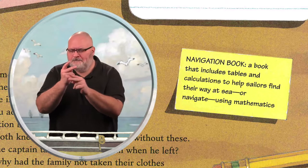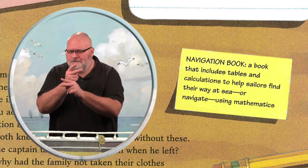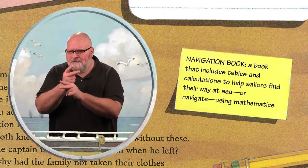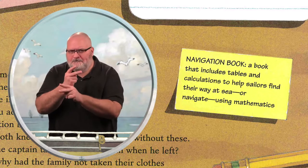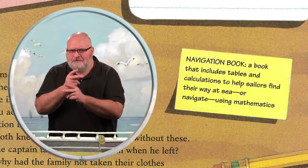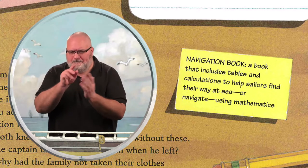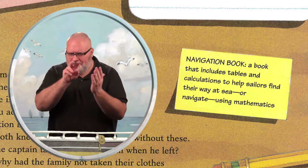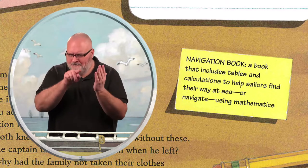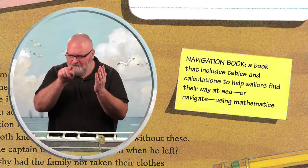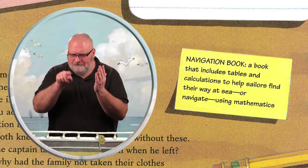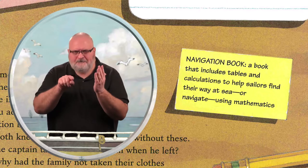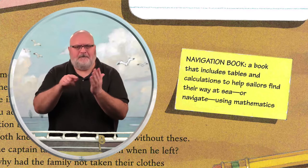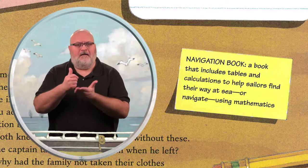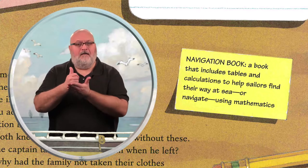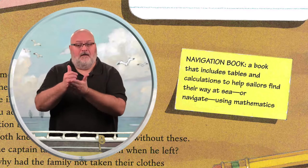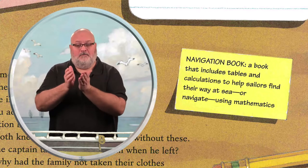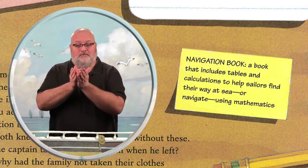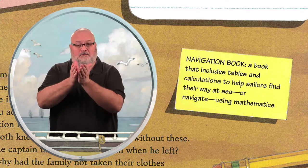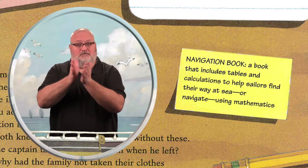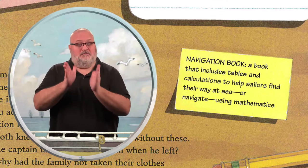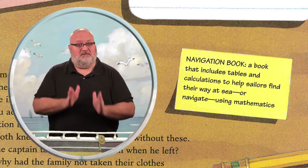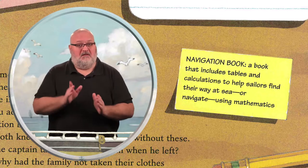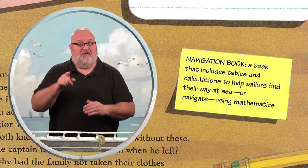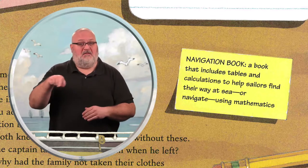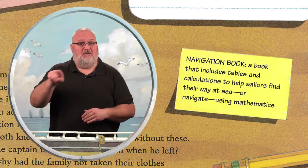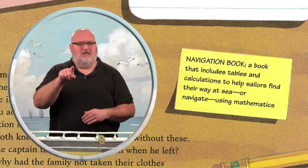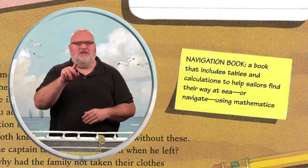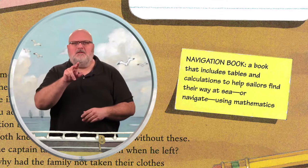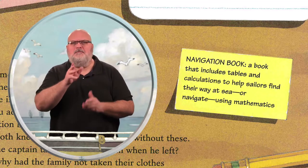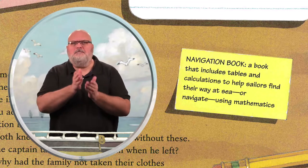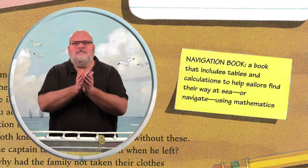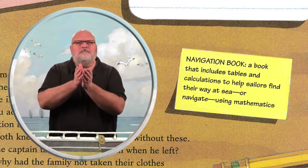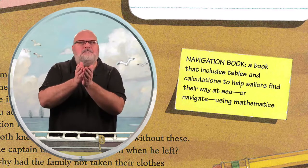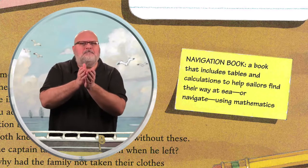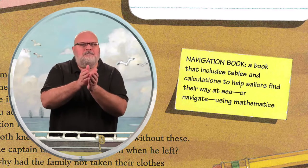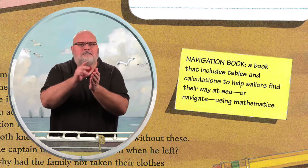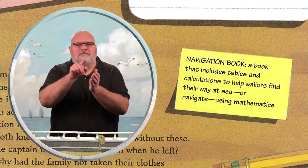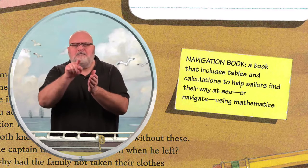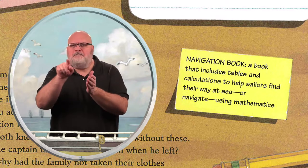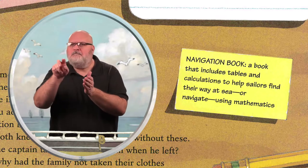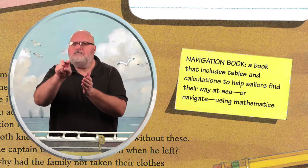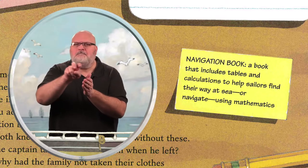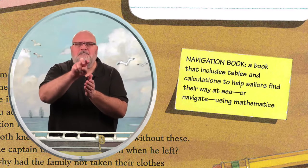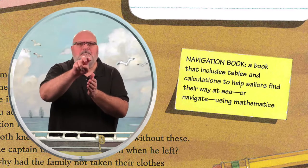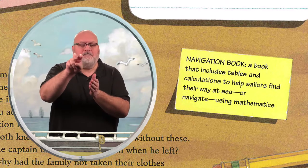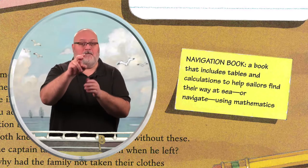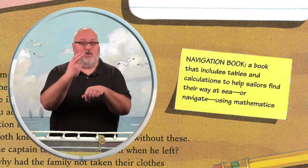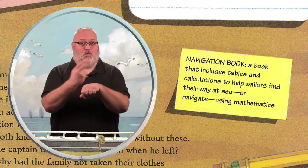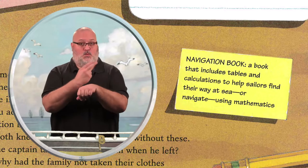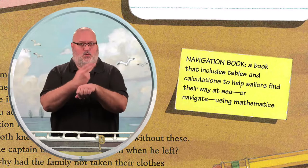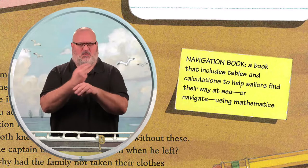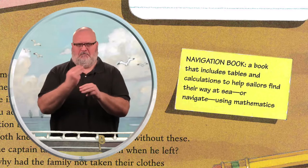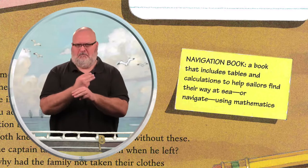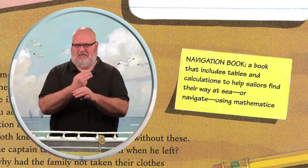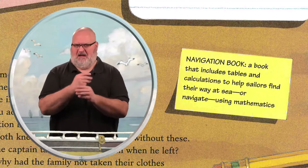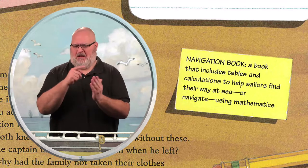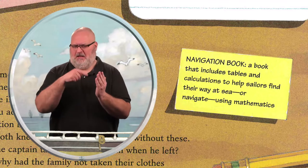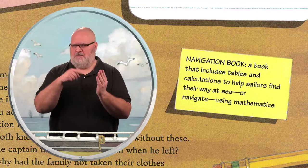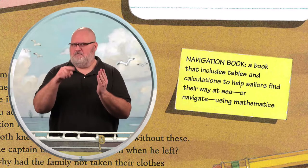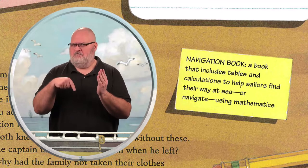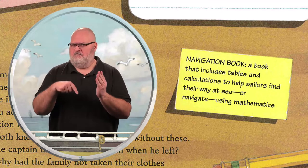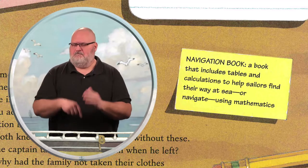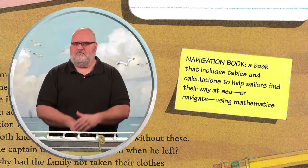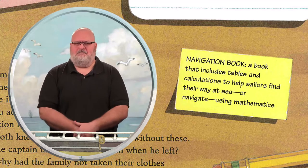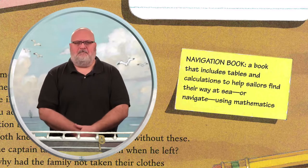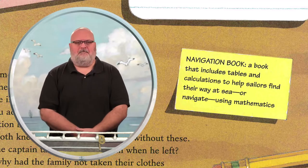A book that includes tables and calculations to help sailors find their way at sea or navigate using mathematics.